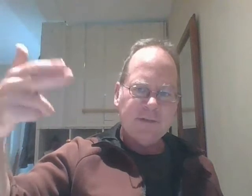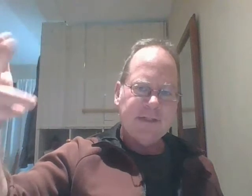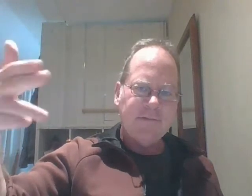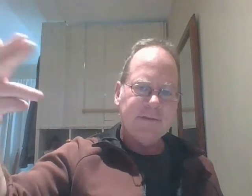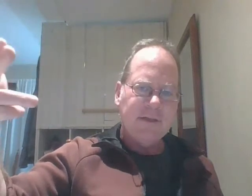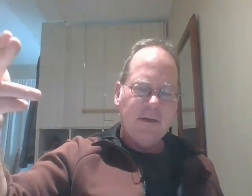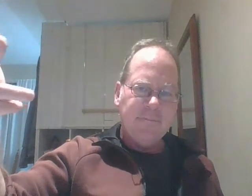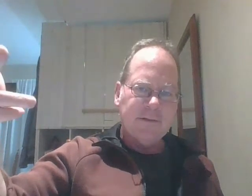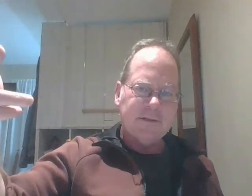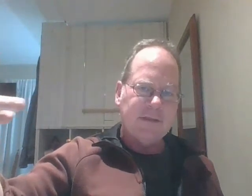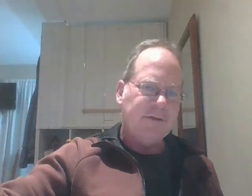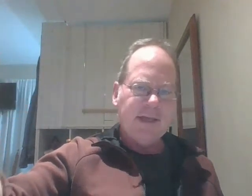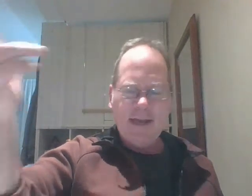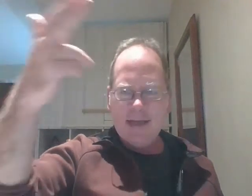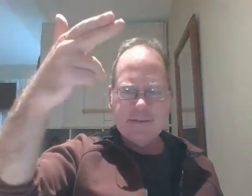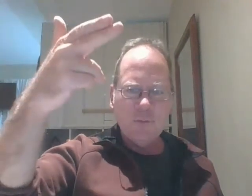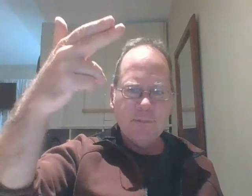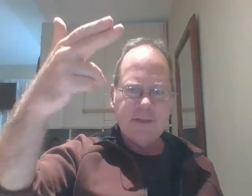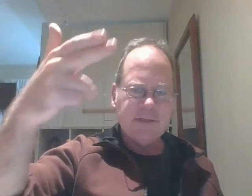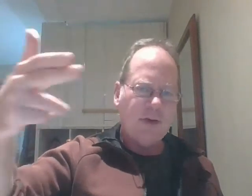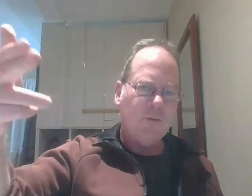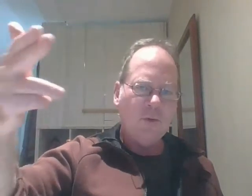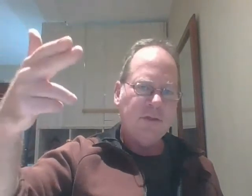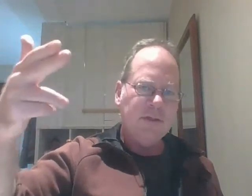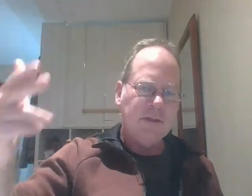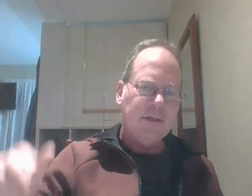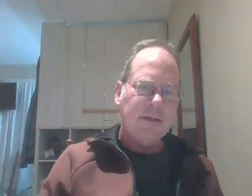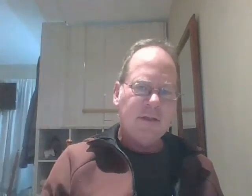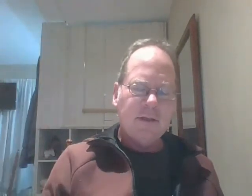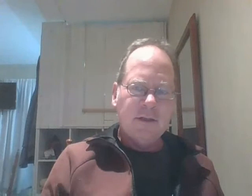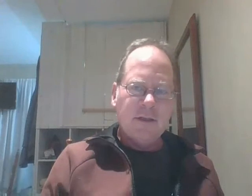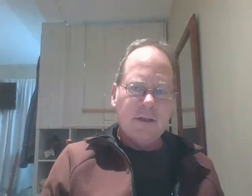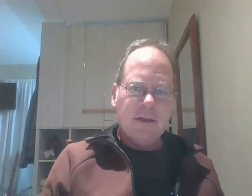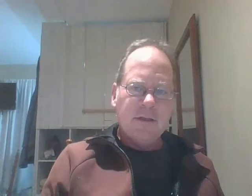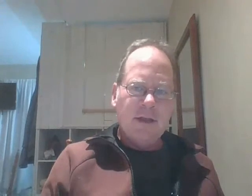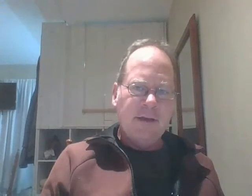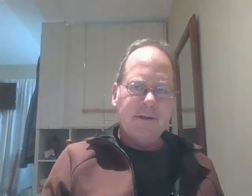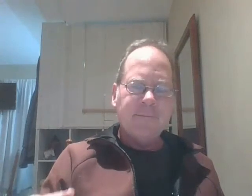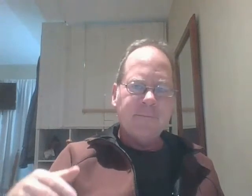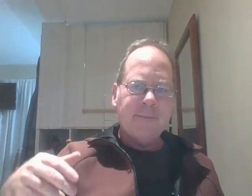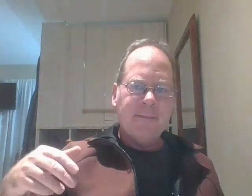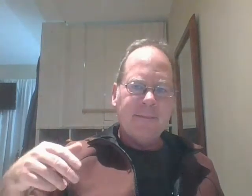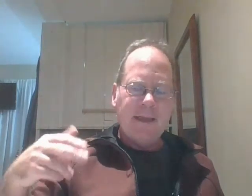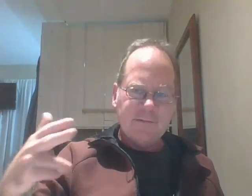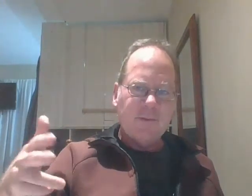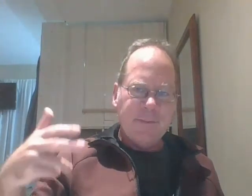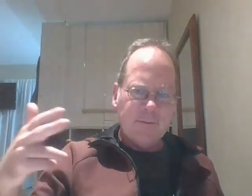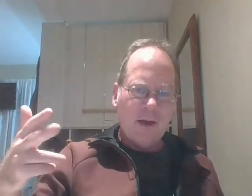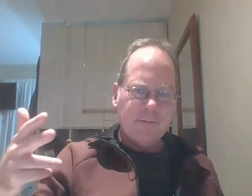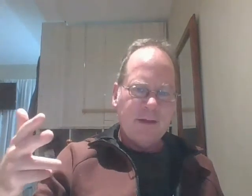have these filters on so you can't access websites around the world and that's the big problem now so